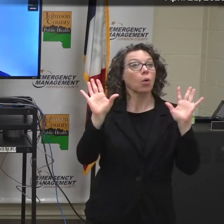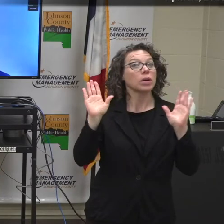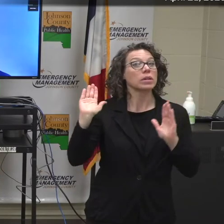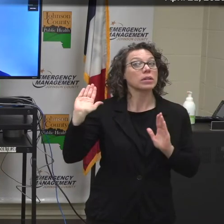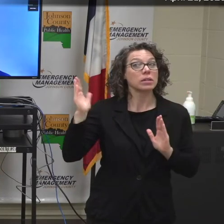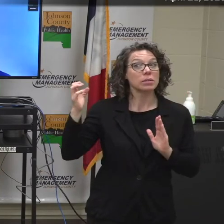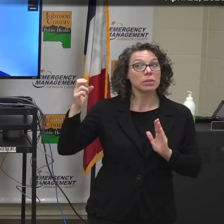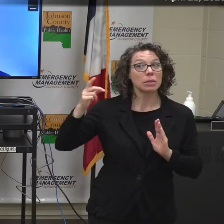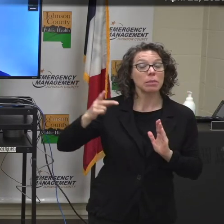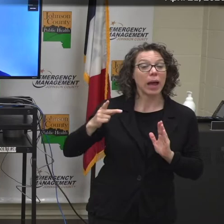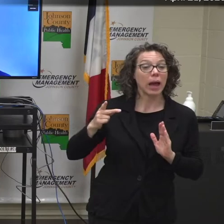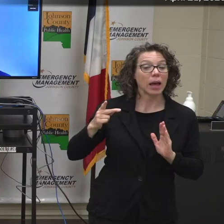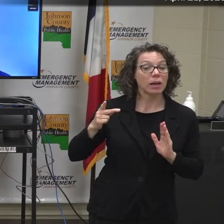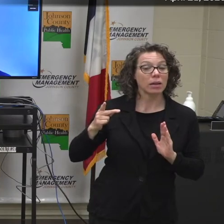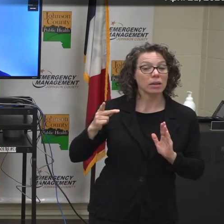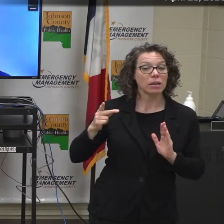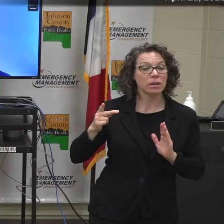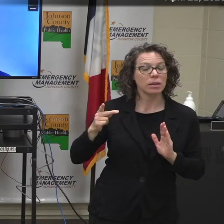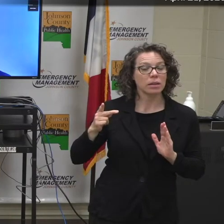it's just me.